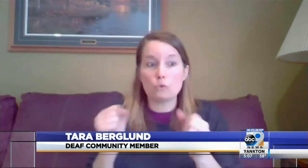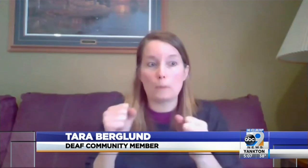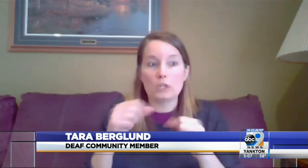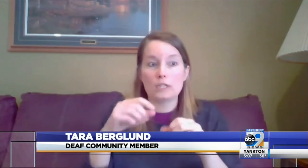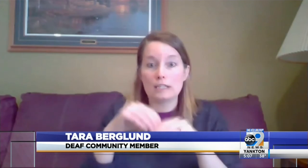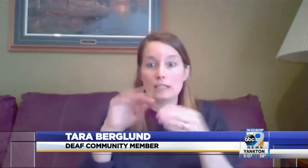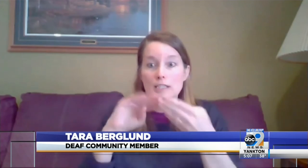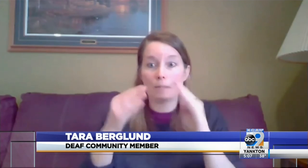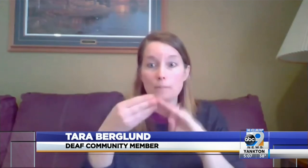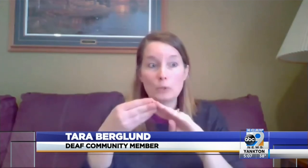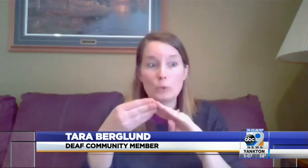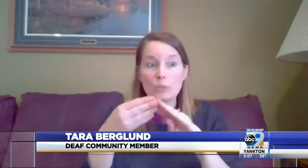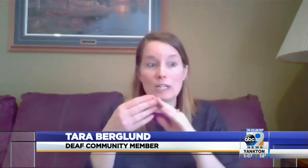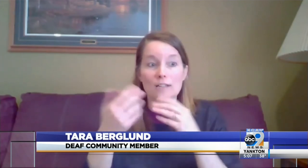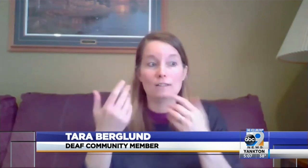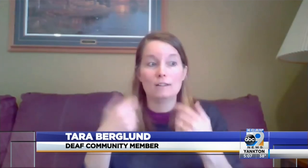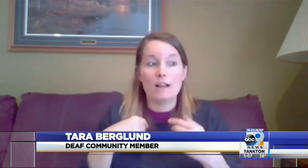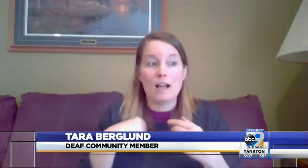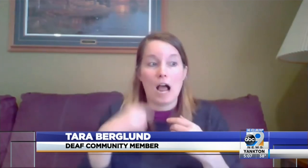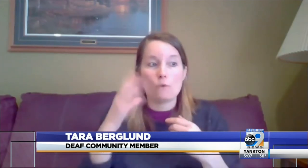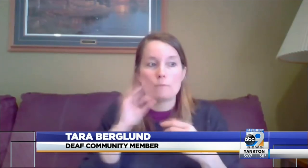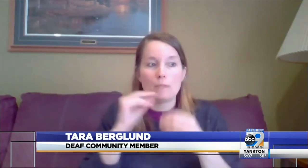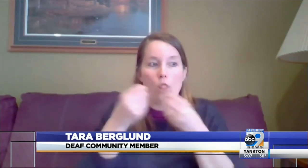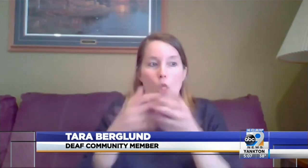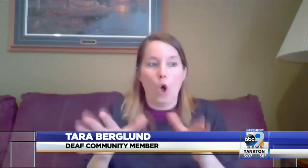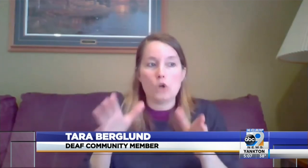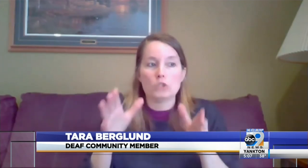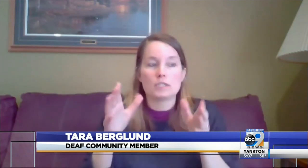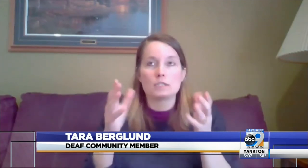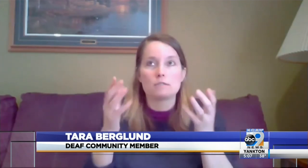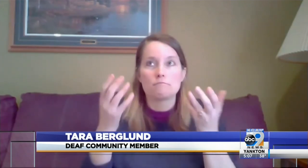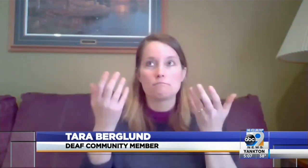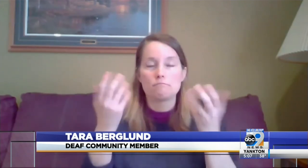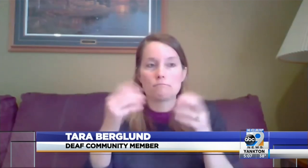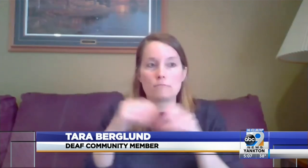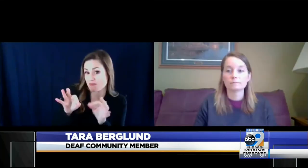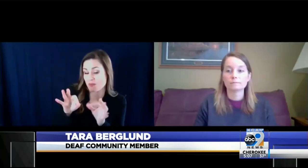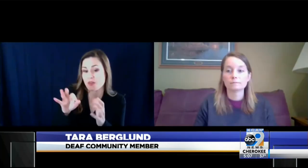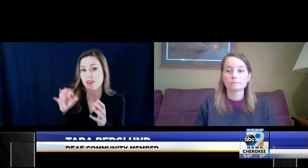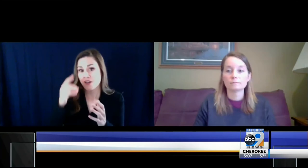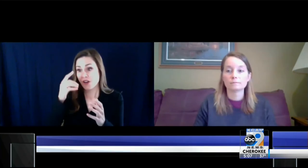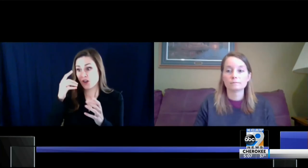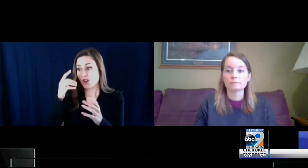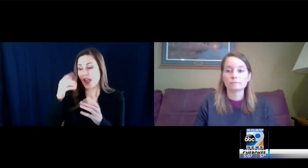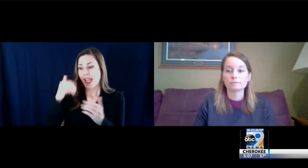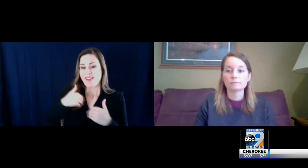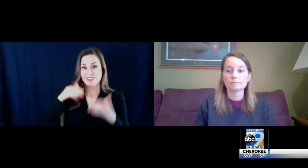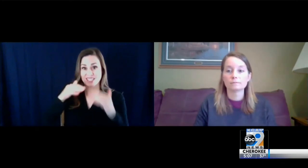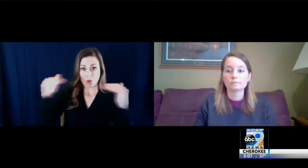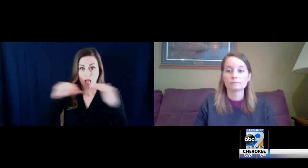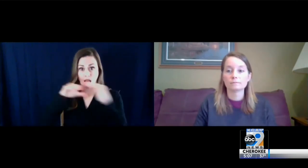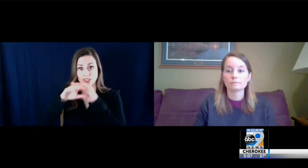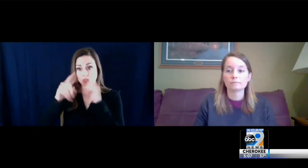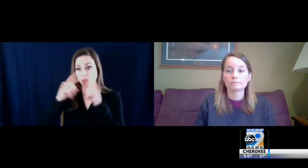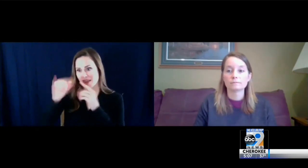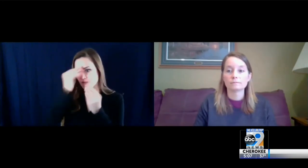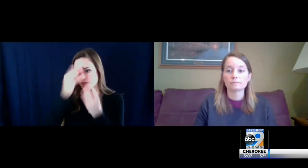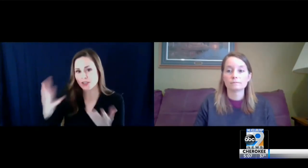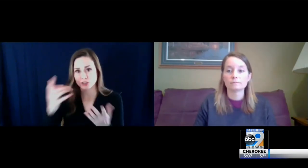having interpreters in the community really I would be lost. Rita Harkin is interpreting for Berglin. She says